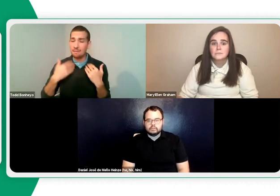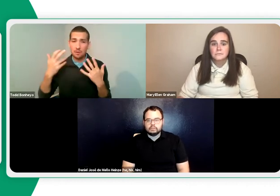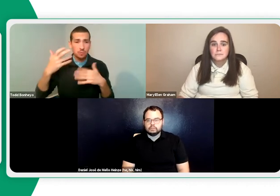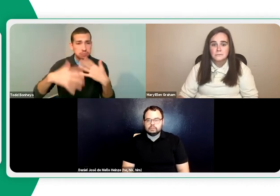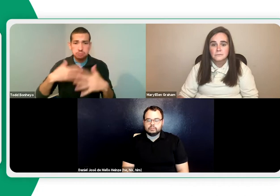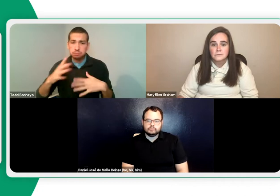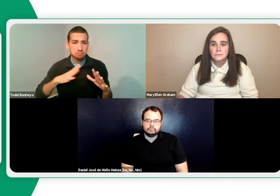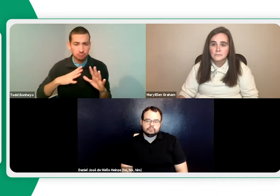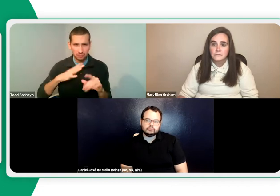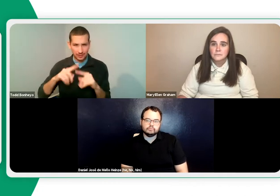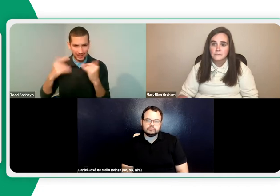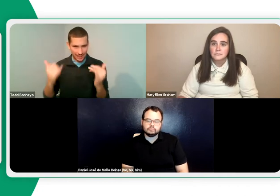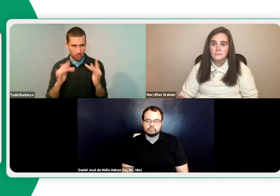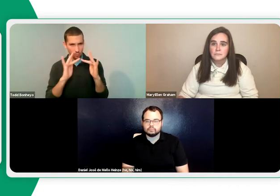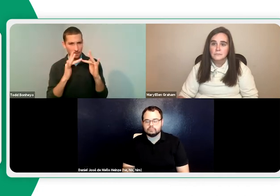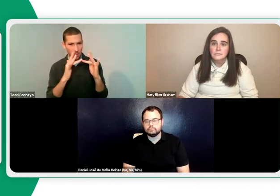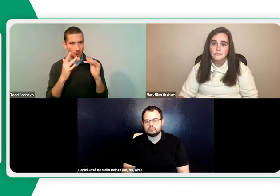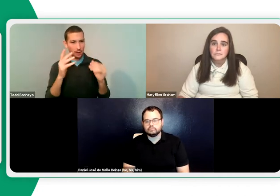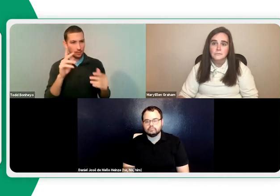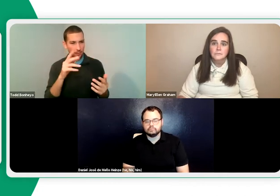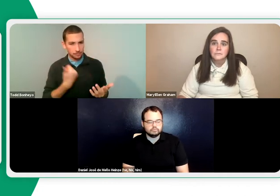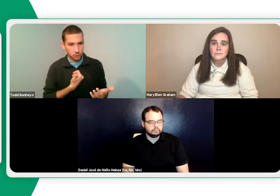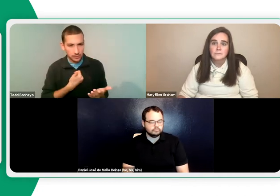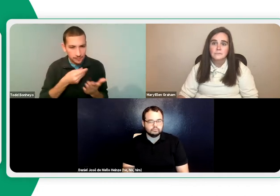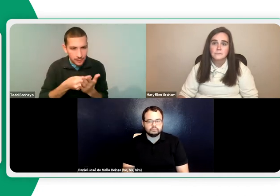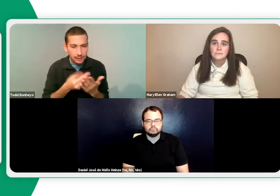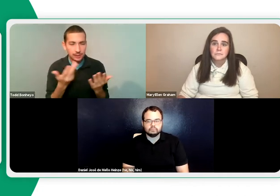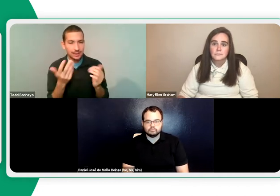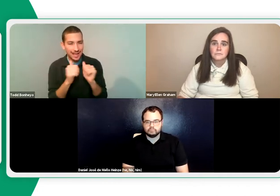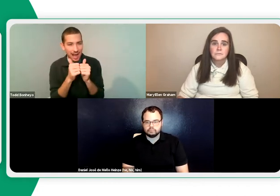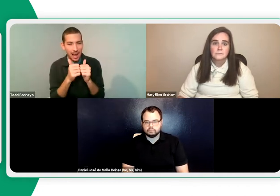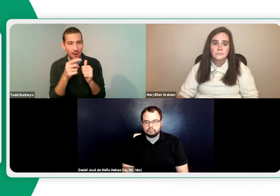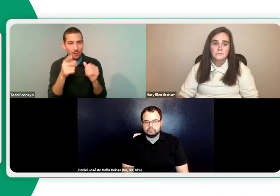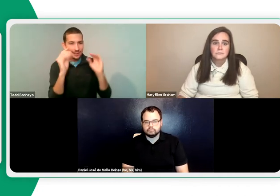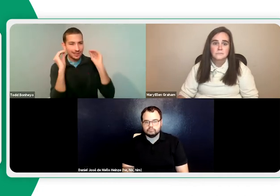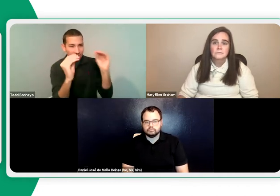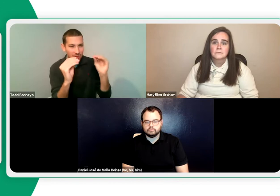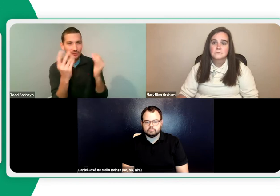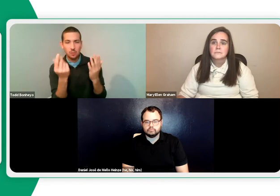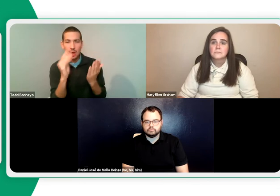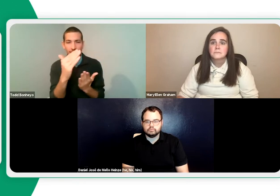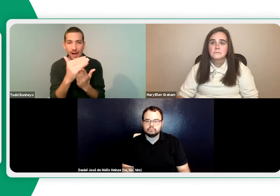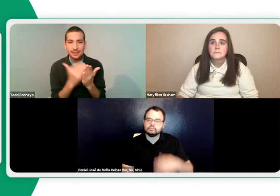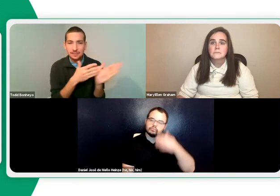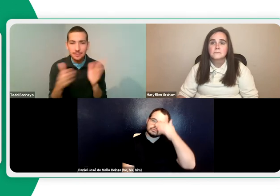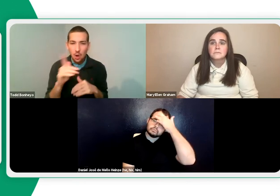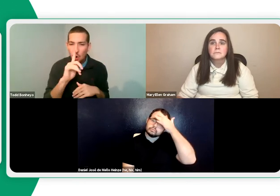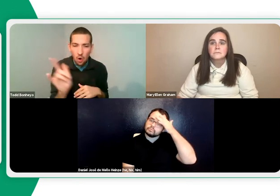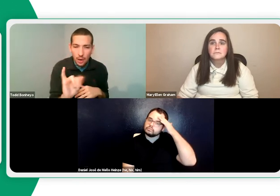classroom. There's projects and things that can be done in the classroom. But now that we're online, personal finance, when it comes to personal finance,